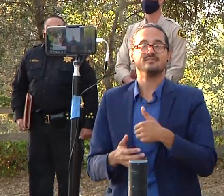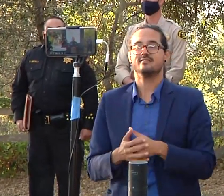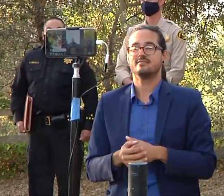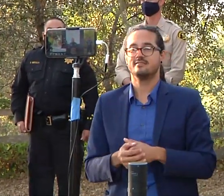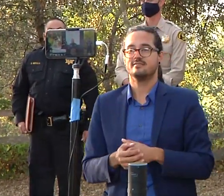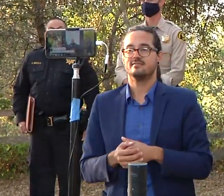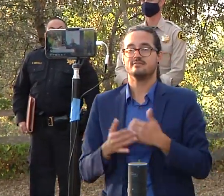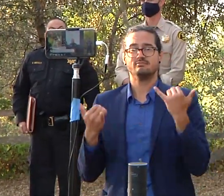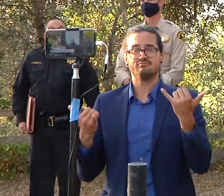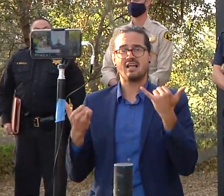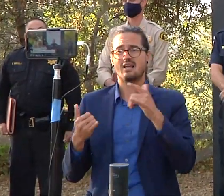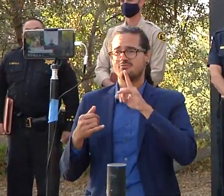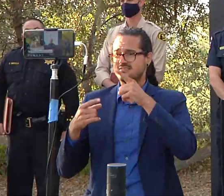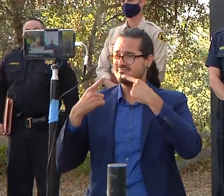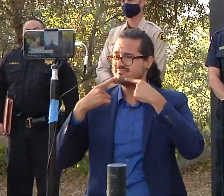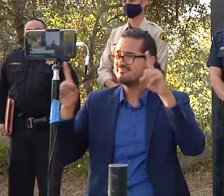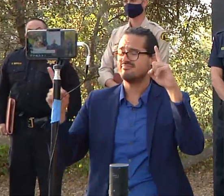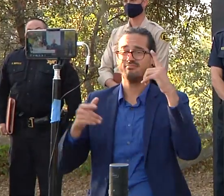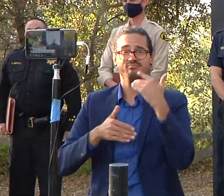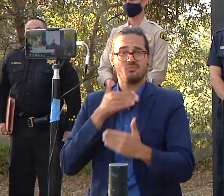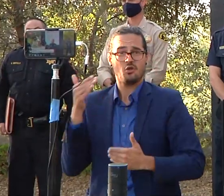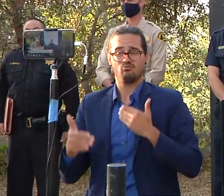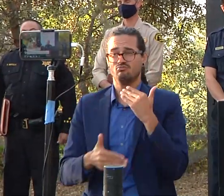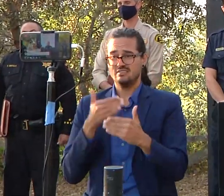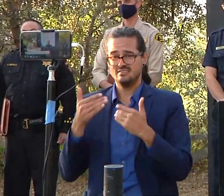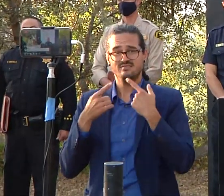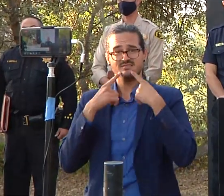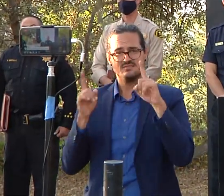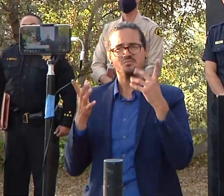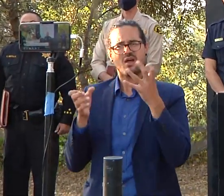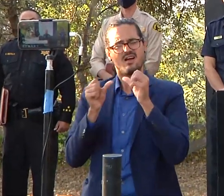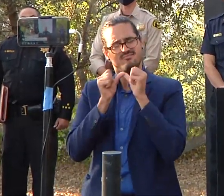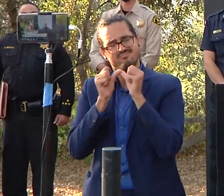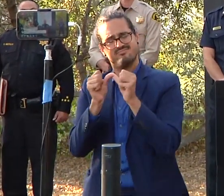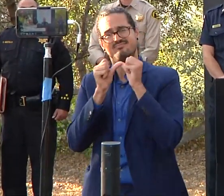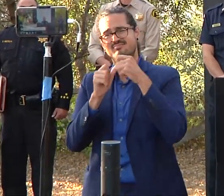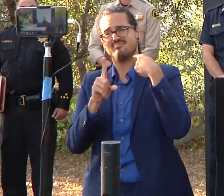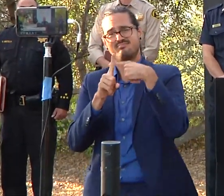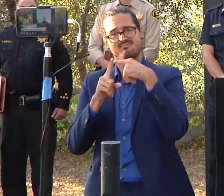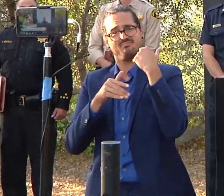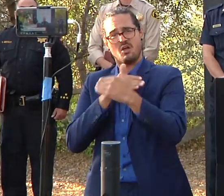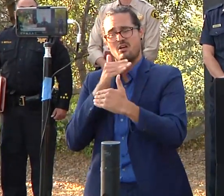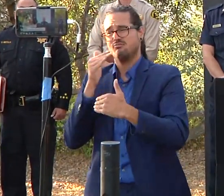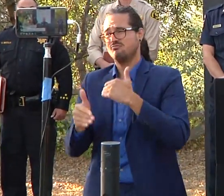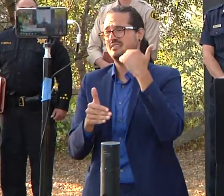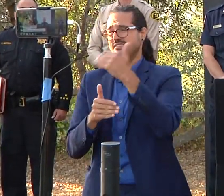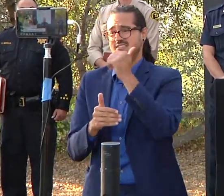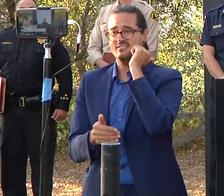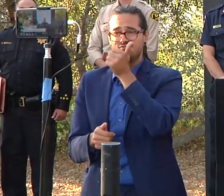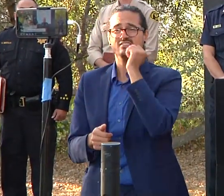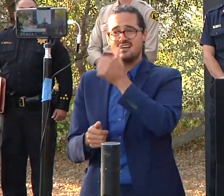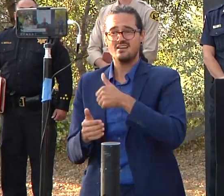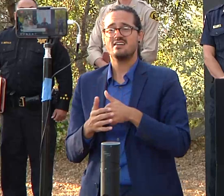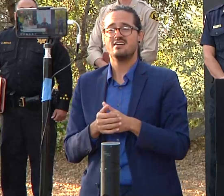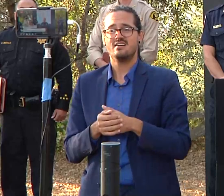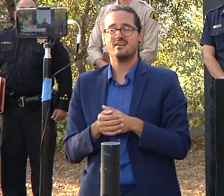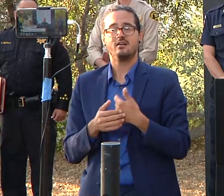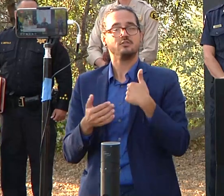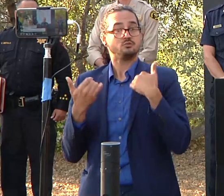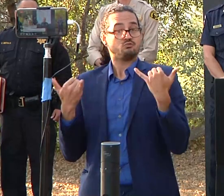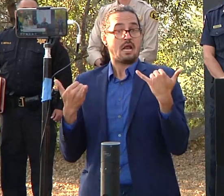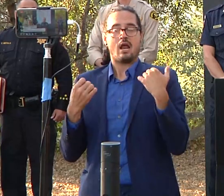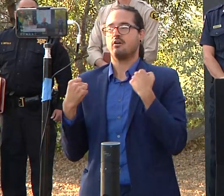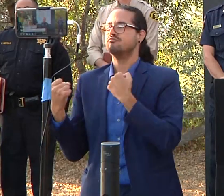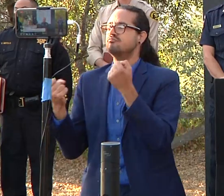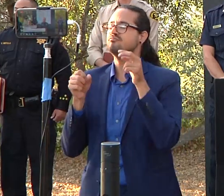we're making progress and that's what we want to see every day is progress and i had an opportunity to go out and drive around a little bit today and see a little bit more of the